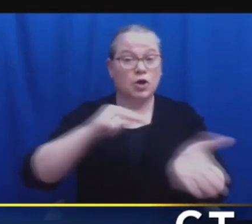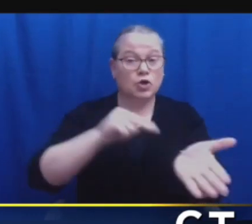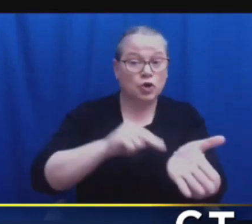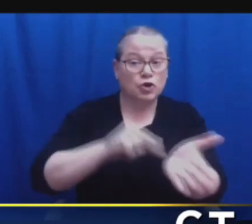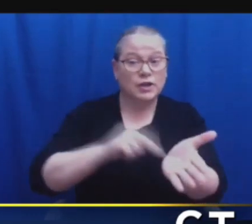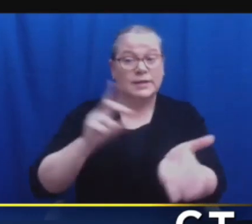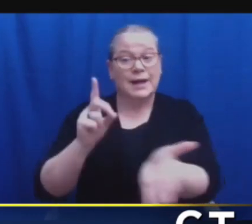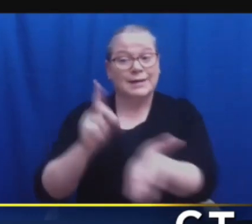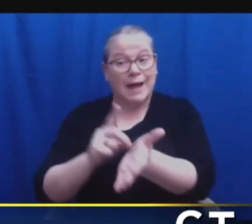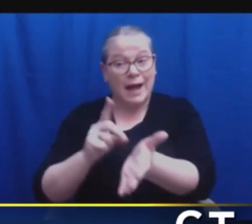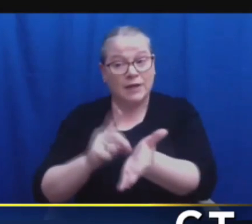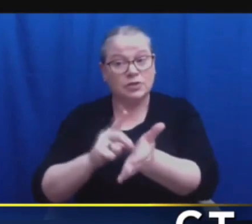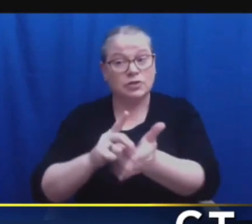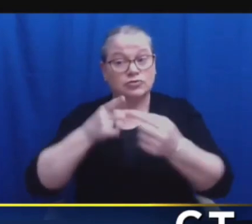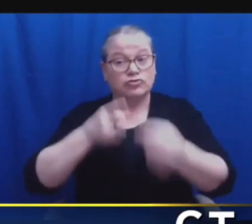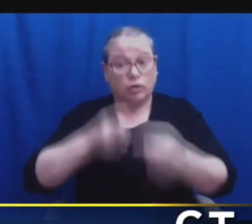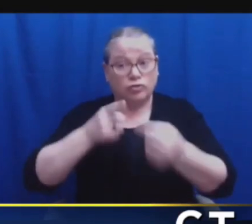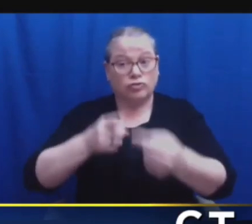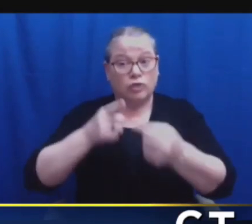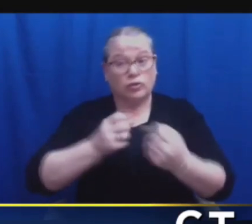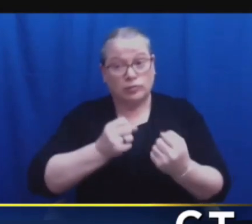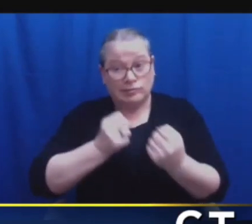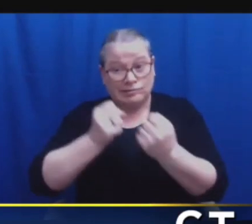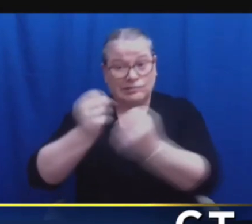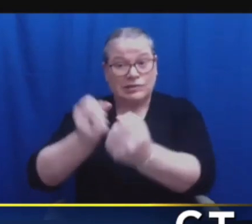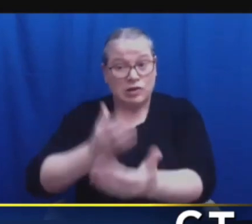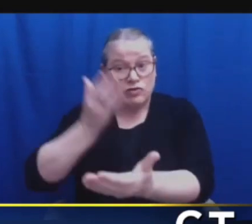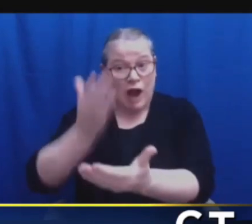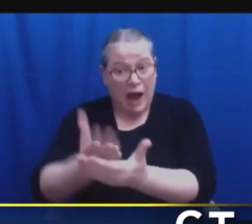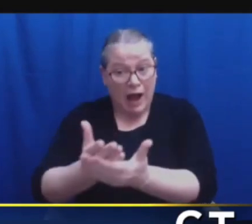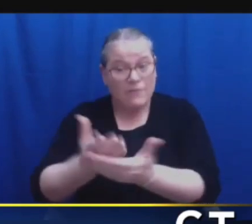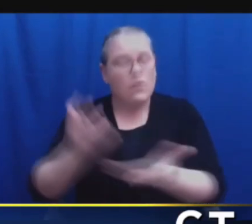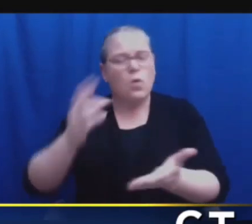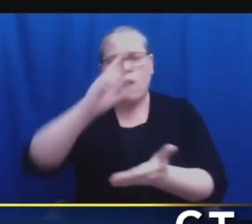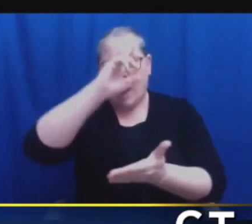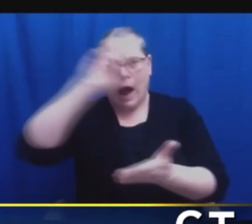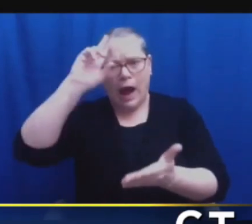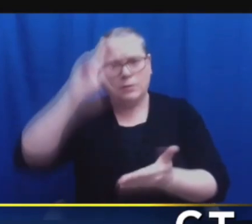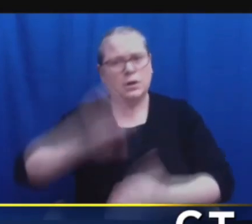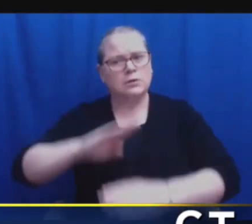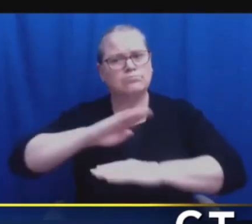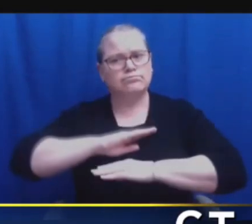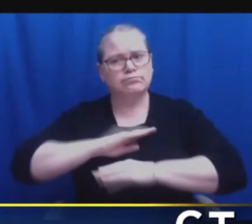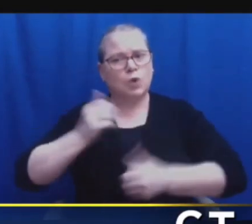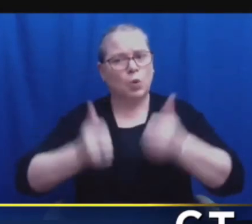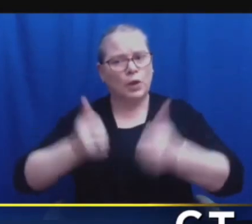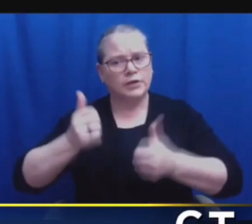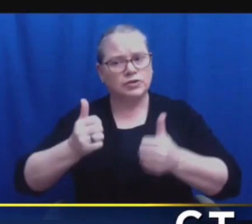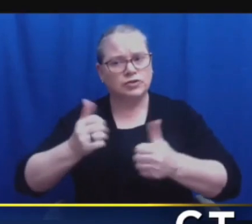I have not heard any call for help. I think they're all set, but we can get back on that, Jody.